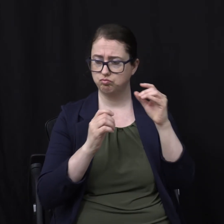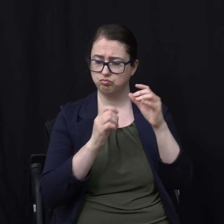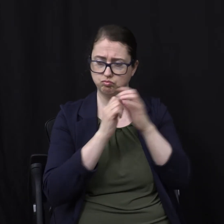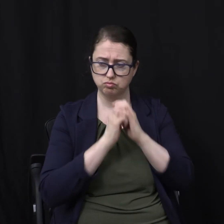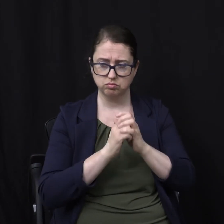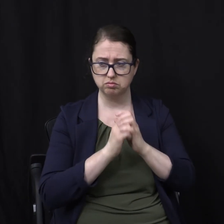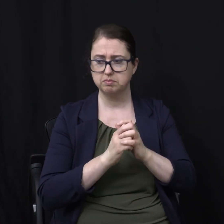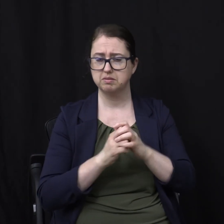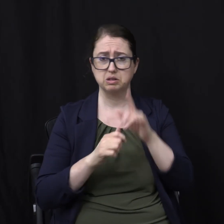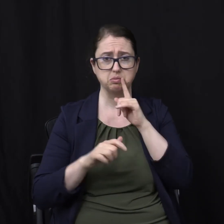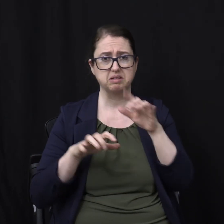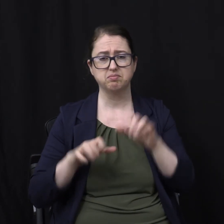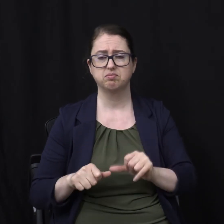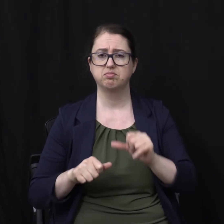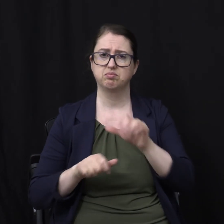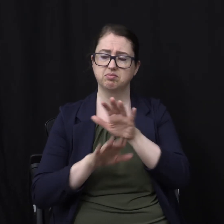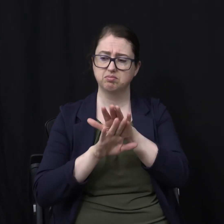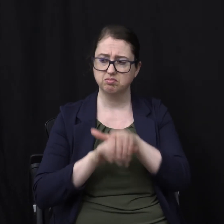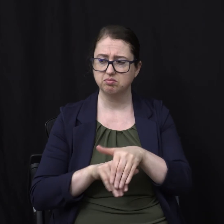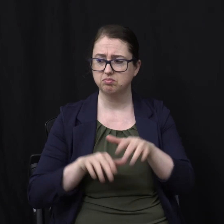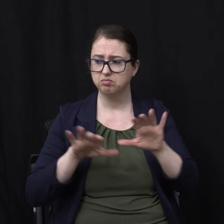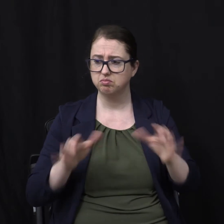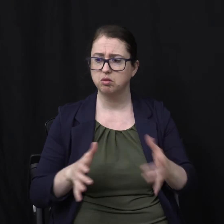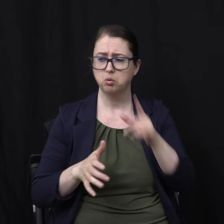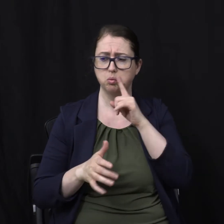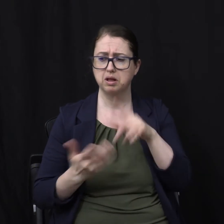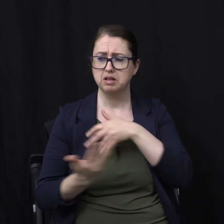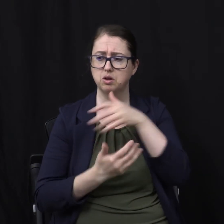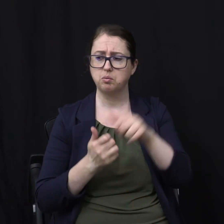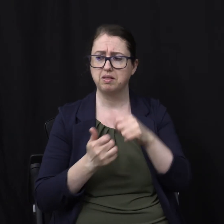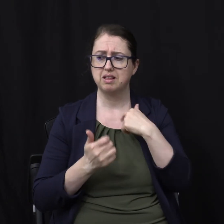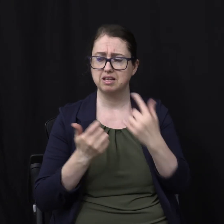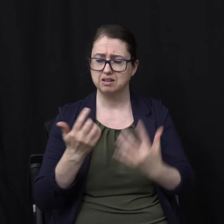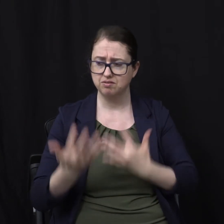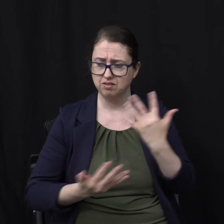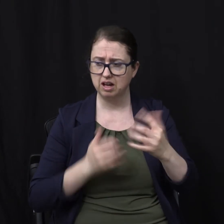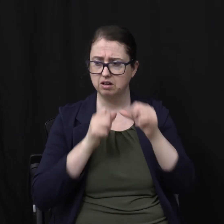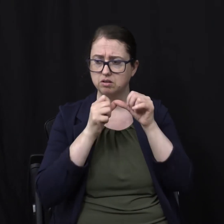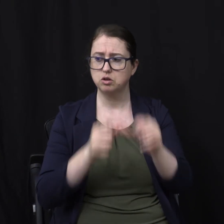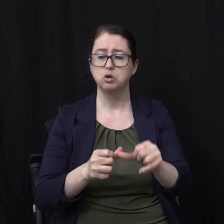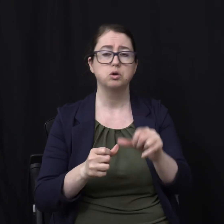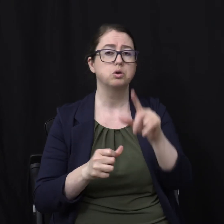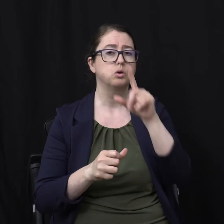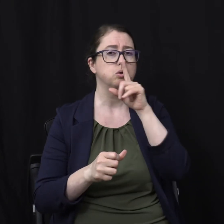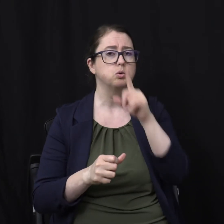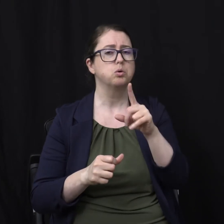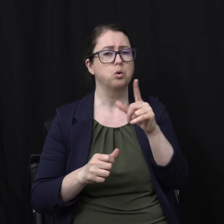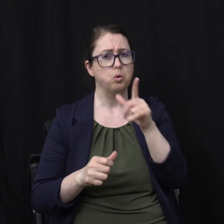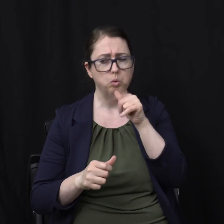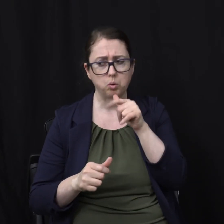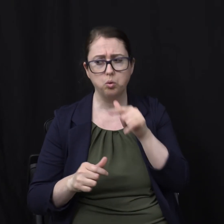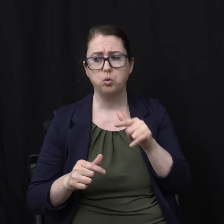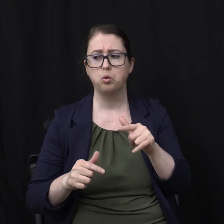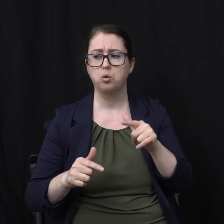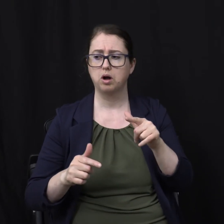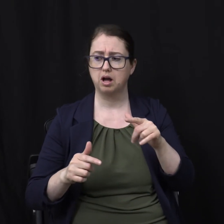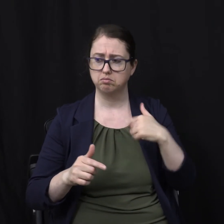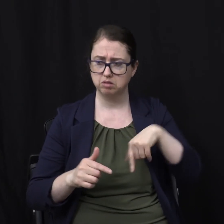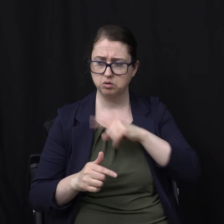Now I want to pause there And ask you a question About this text Before we finish the verse